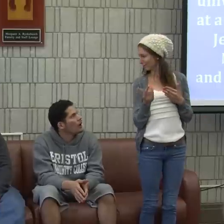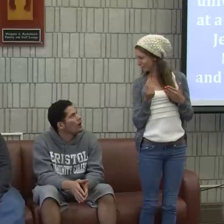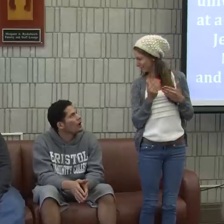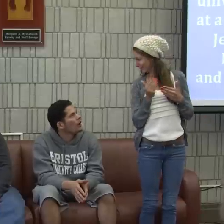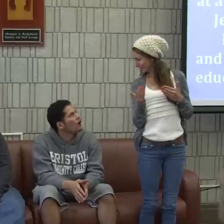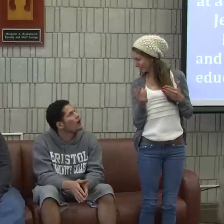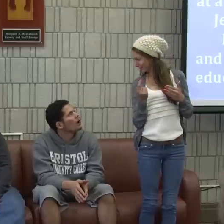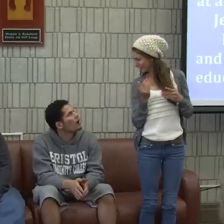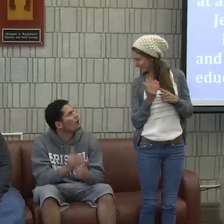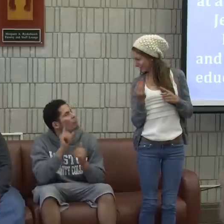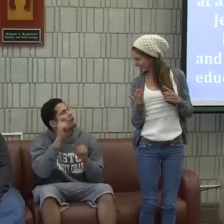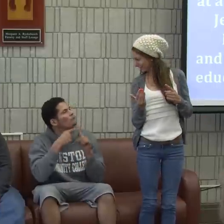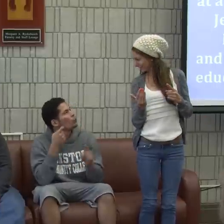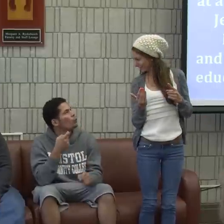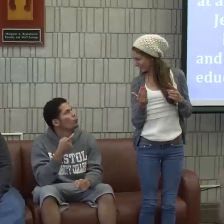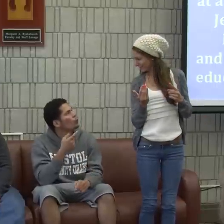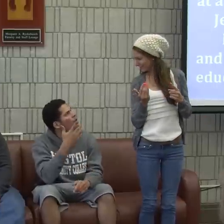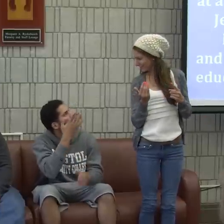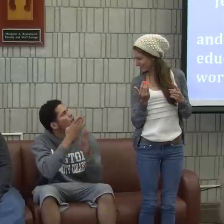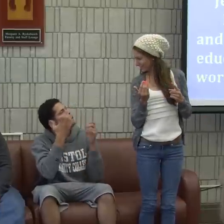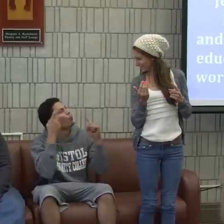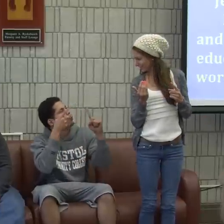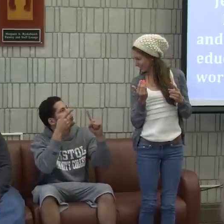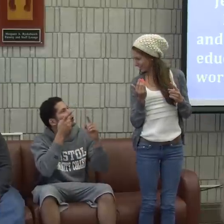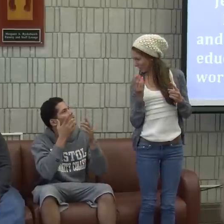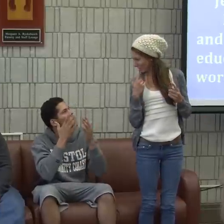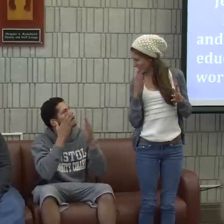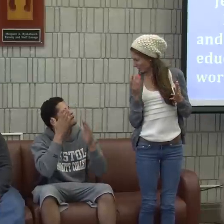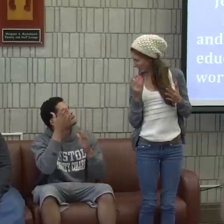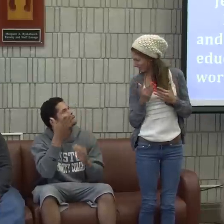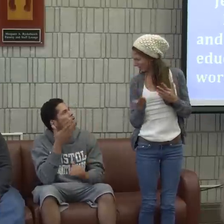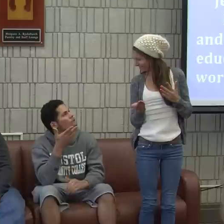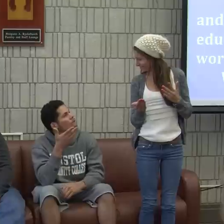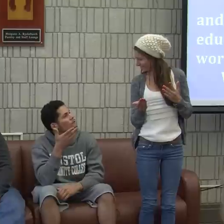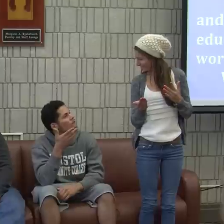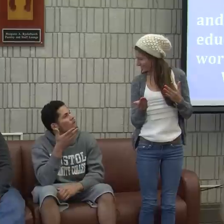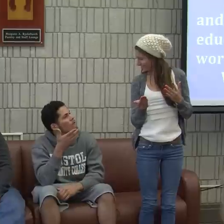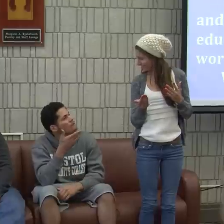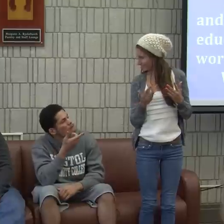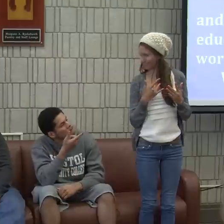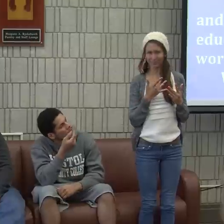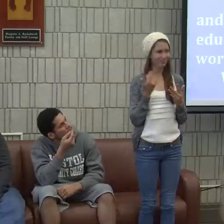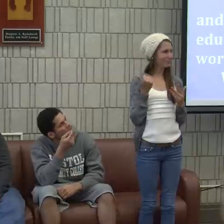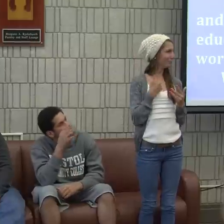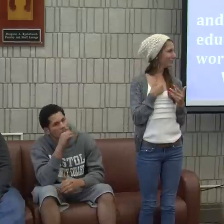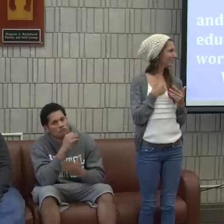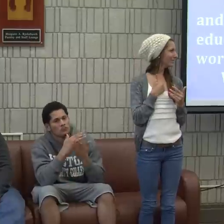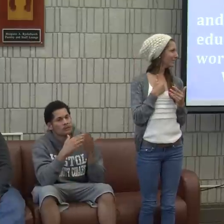Oh, what was the next question? Where are you from? What are your goals? Oh, what's next? I forgot.